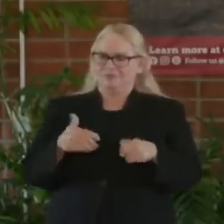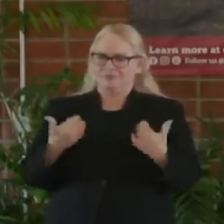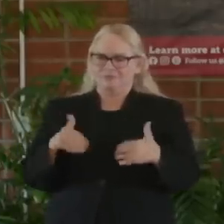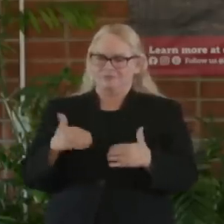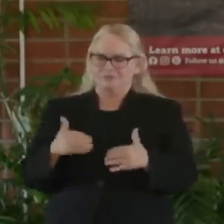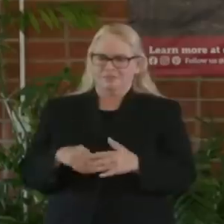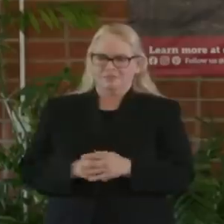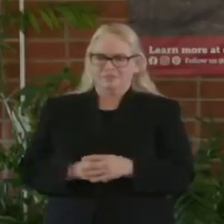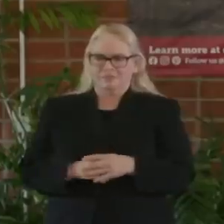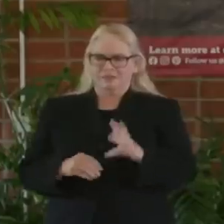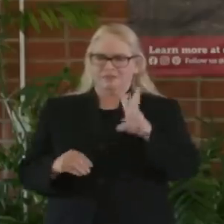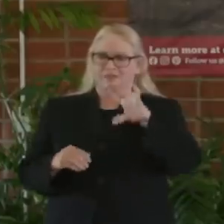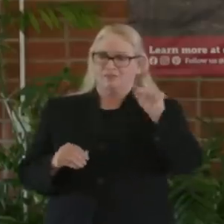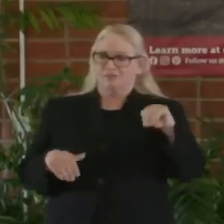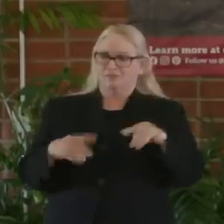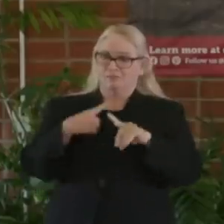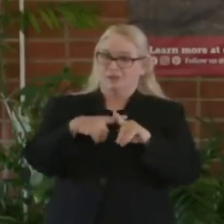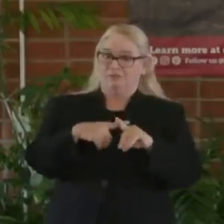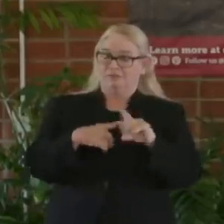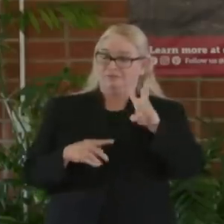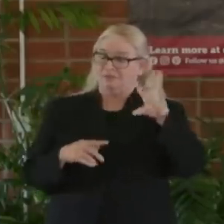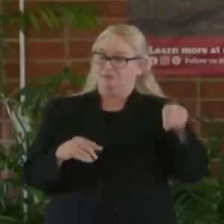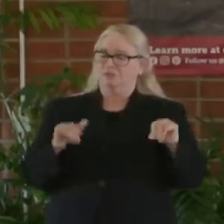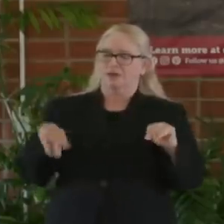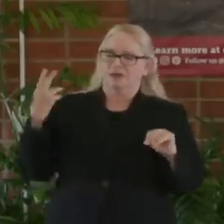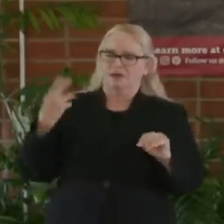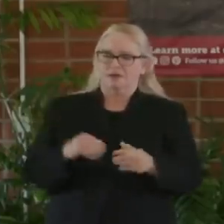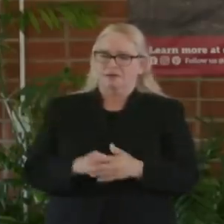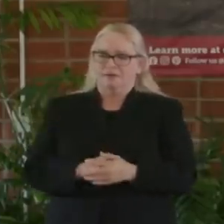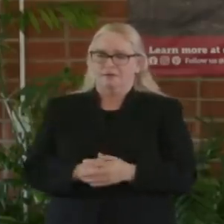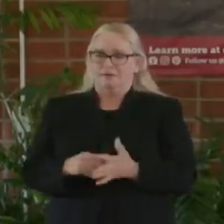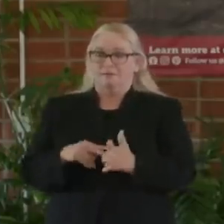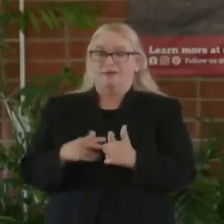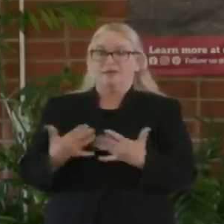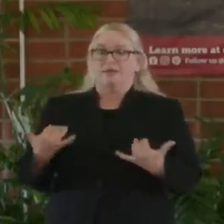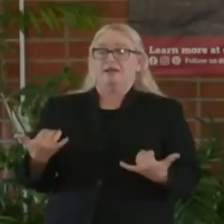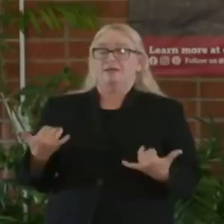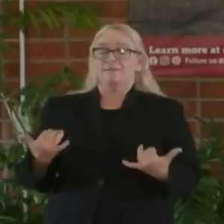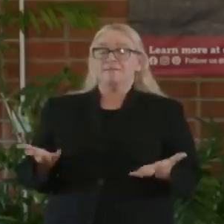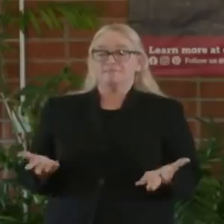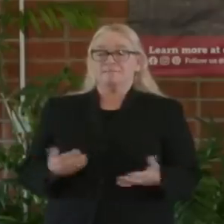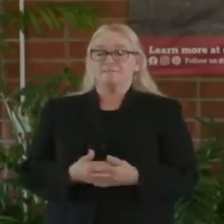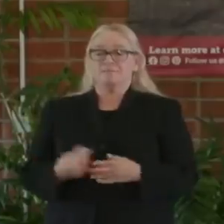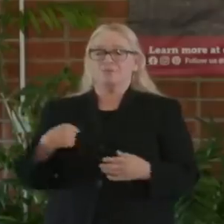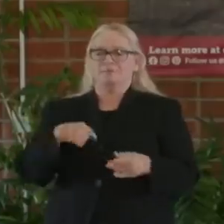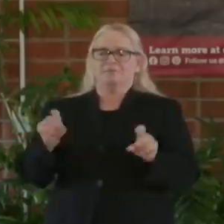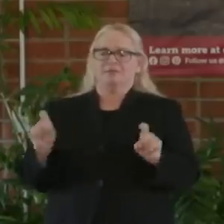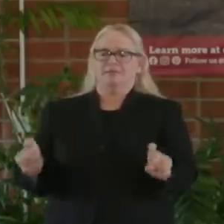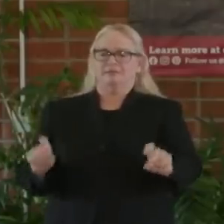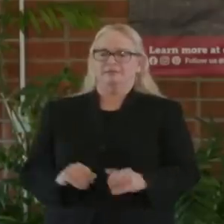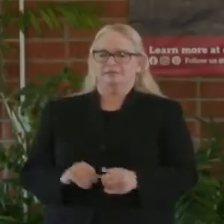COVID positive. So what that tells us is the moment is now to continue to work between the state and our local